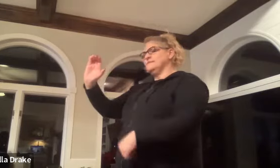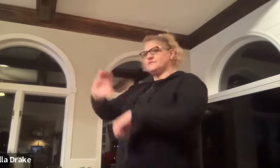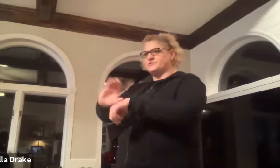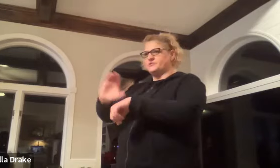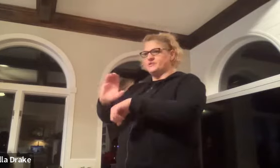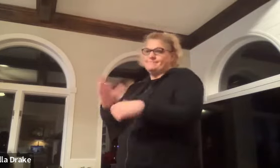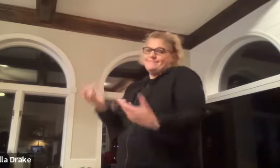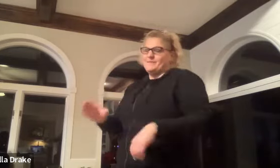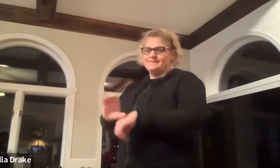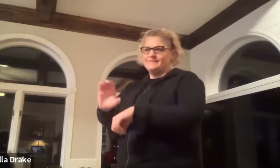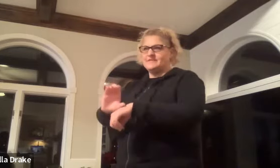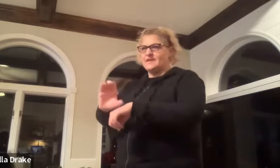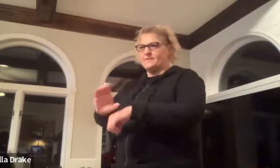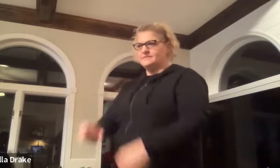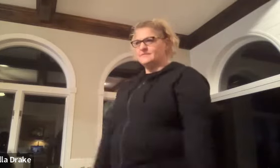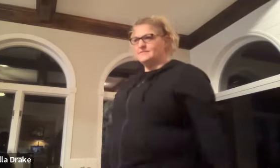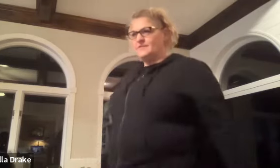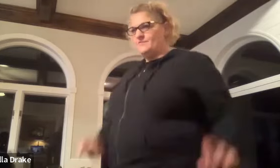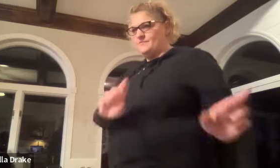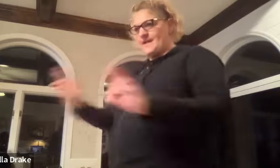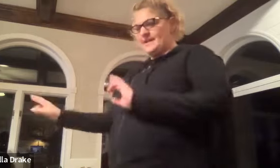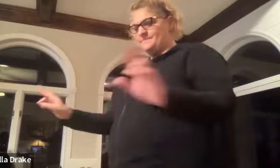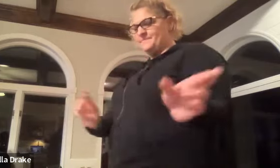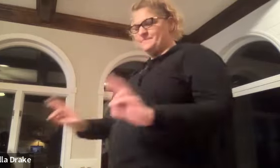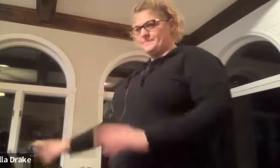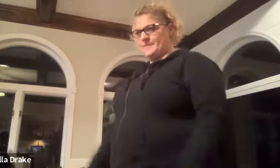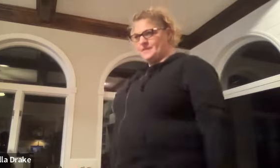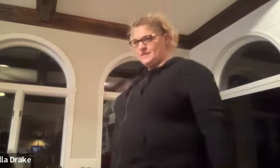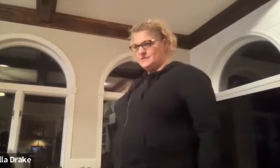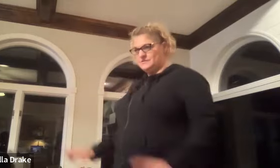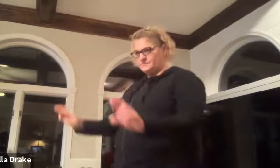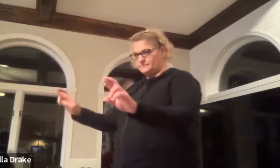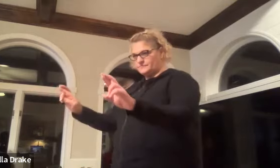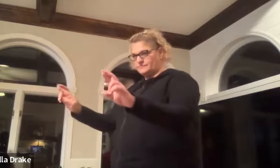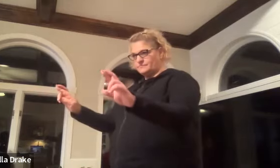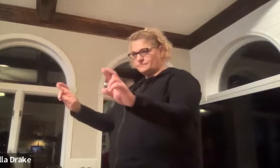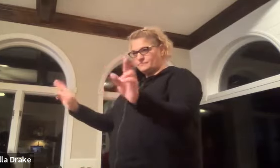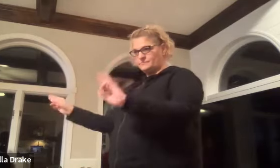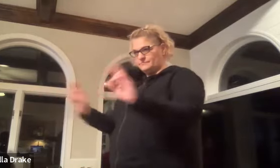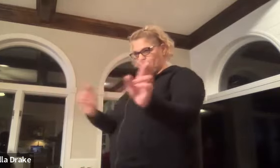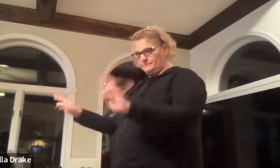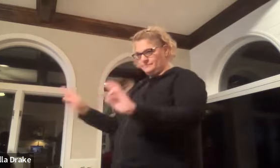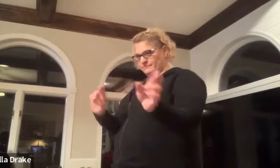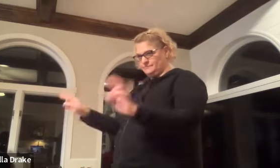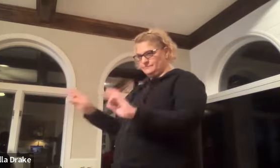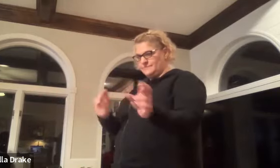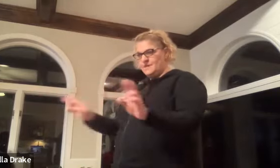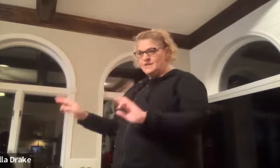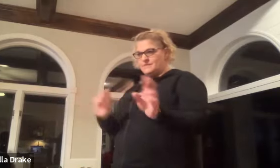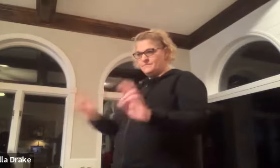it starts with ch i mean that's happened get ready it's two r's r r's go